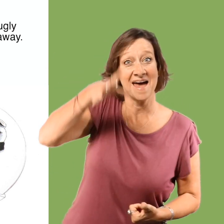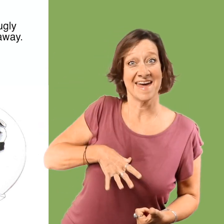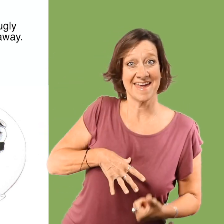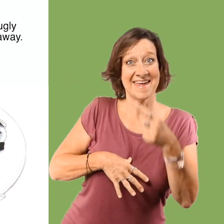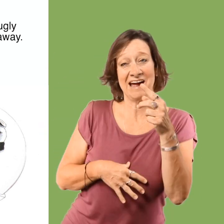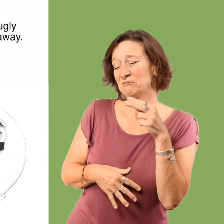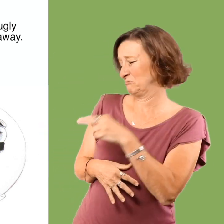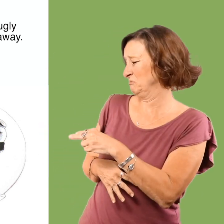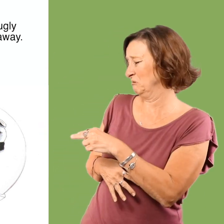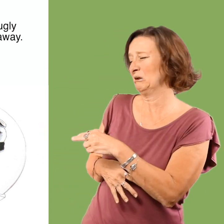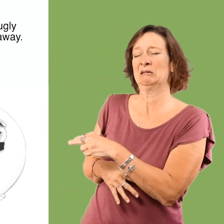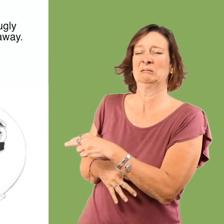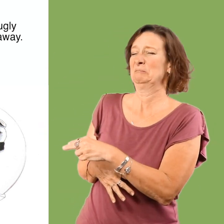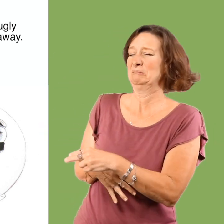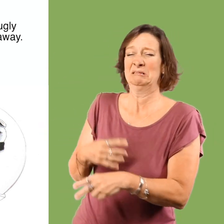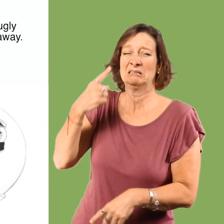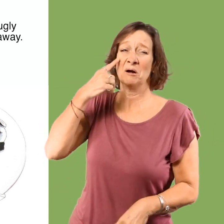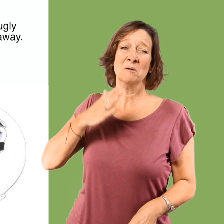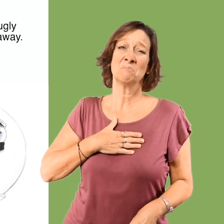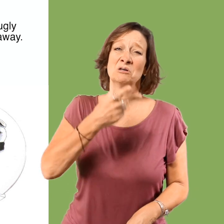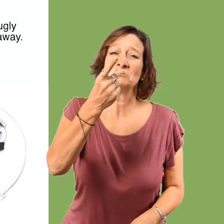The postman just thinks she's ugly.